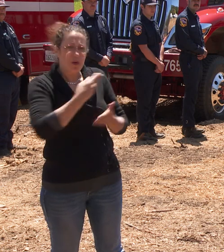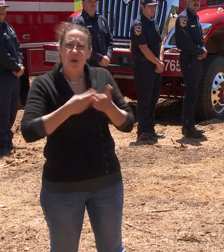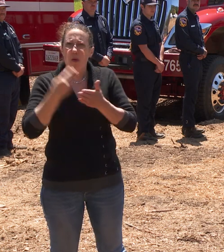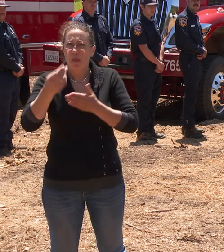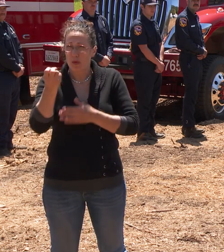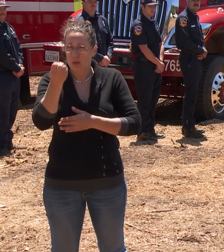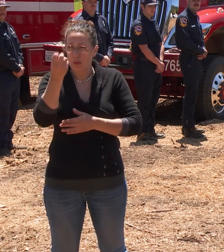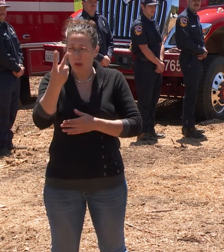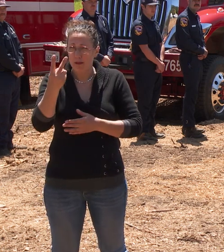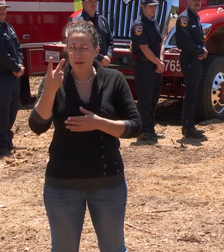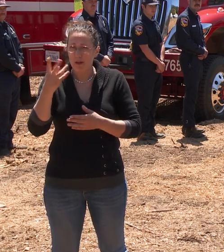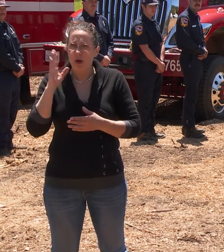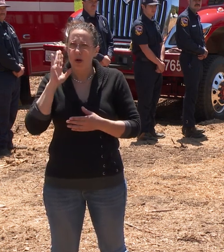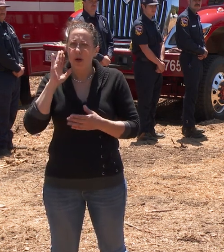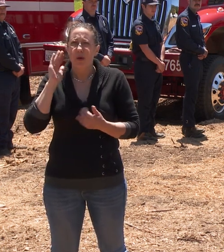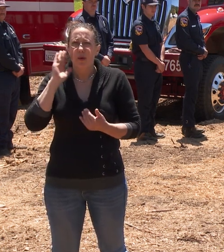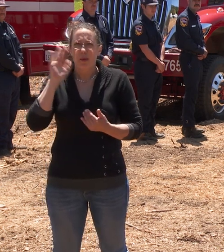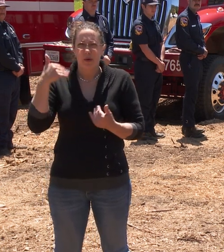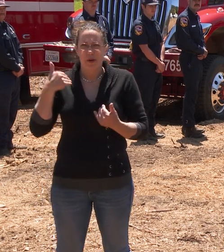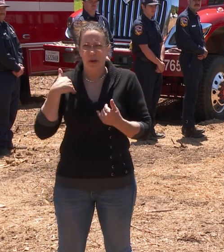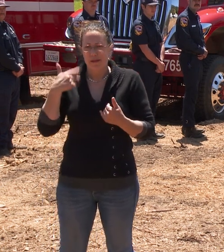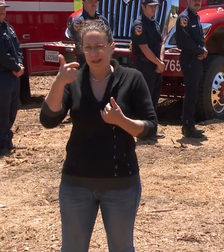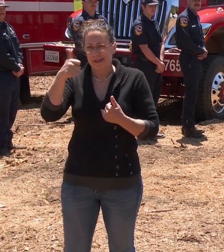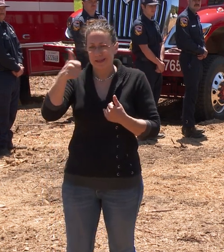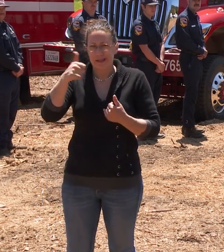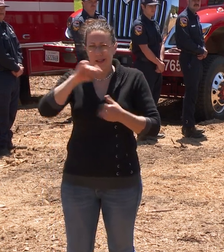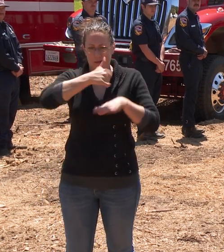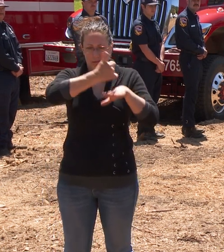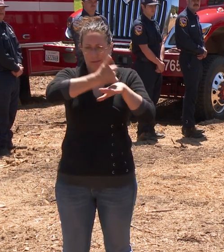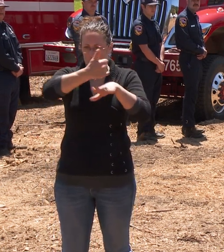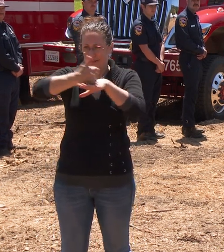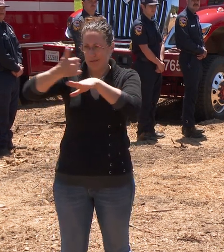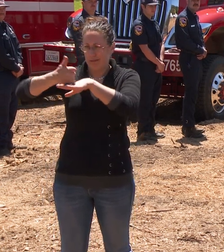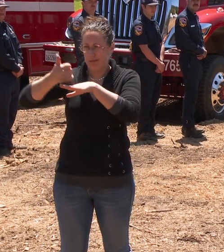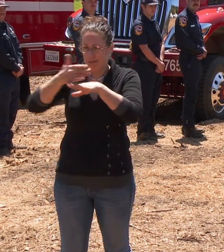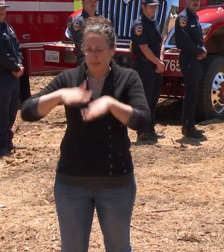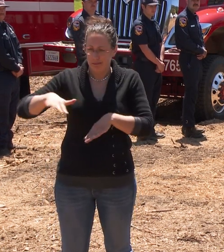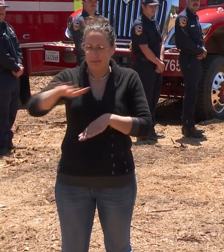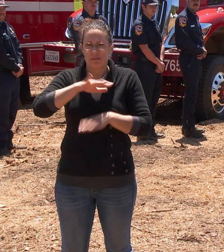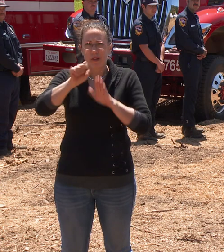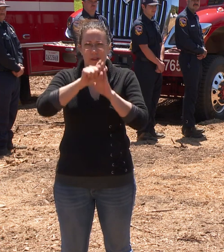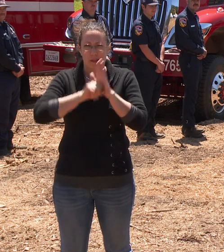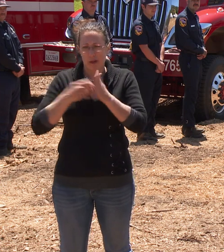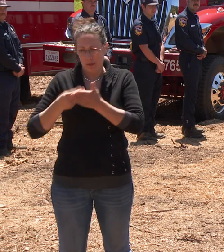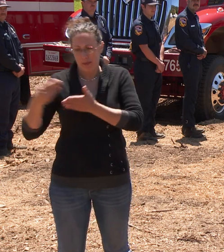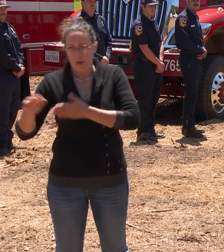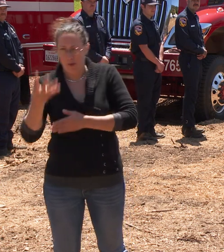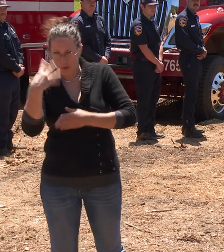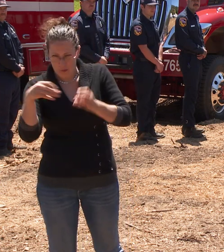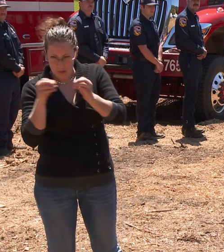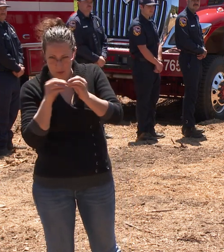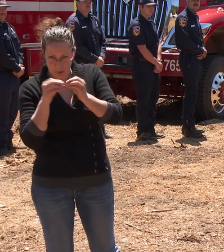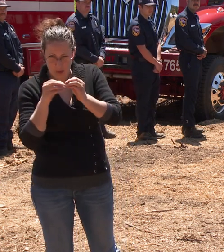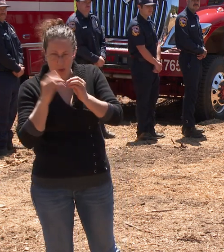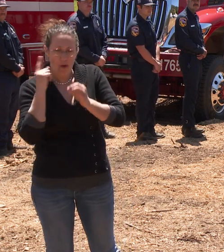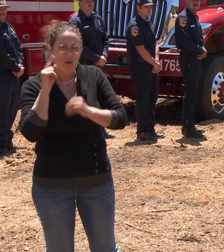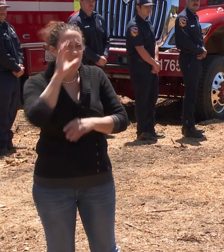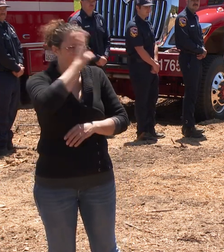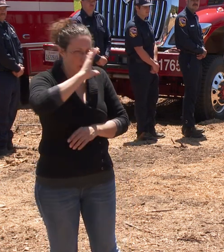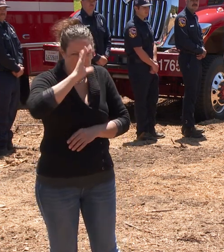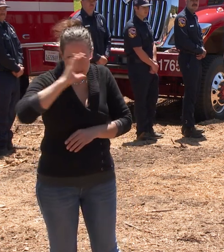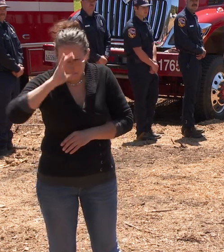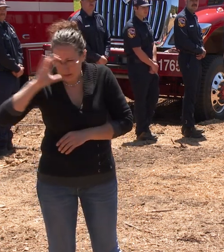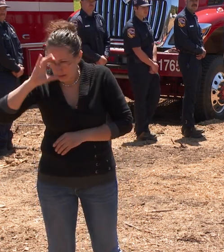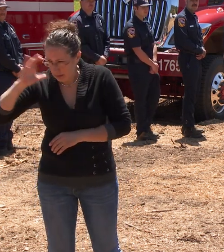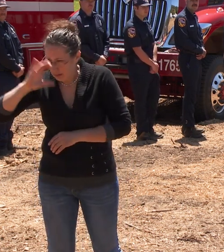to be staffed at 10 of our Helitac bases across the state. We purchased four more to add for surge capacity and